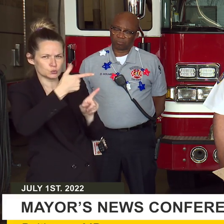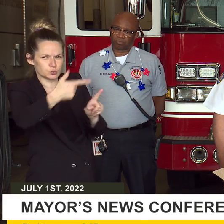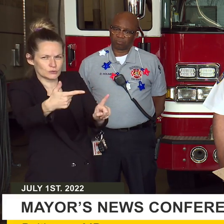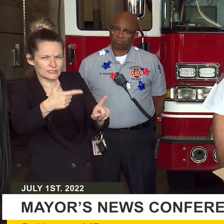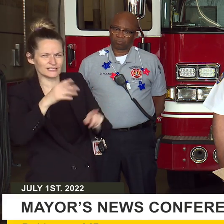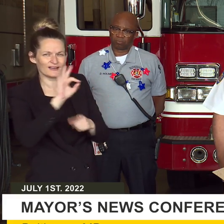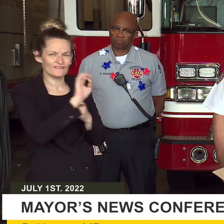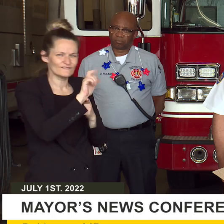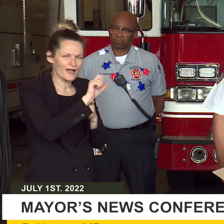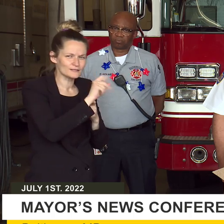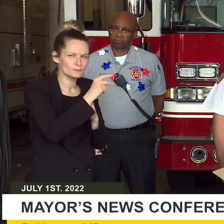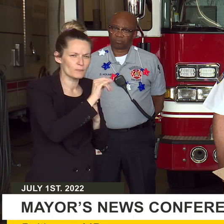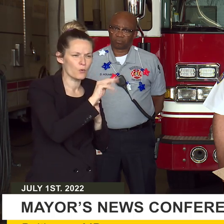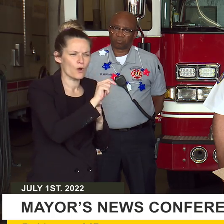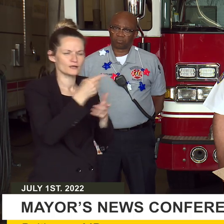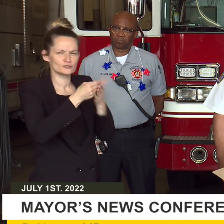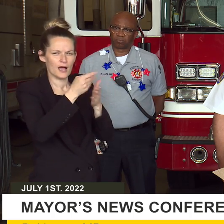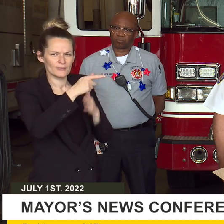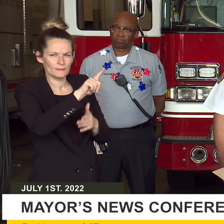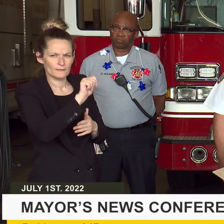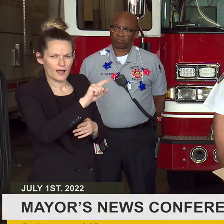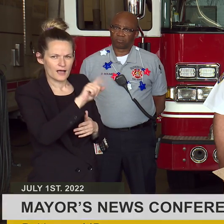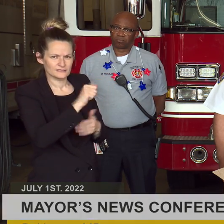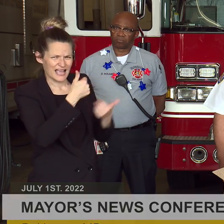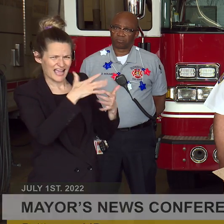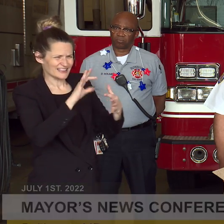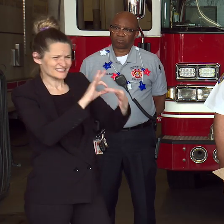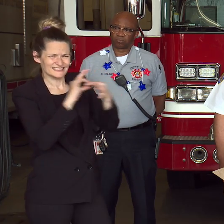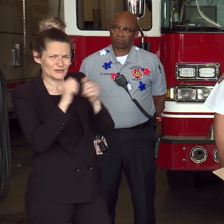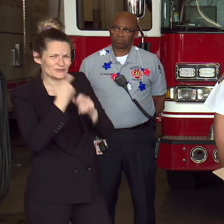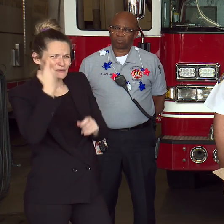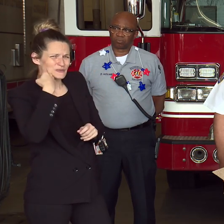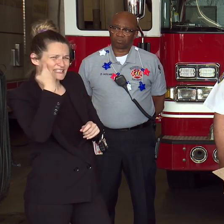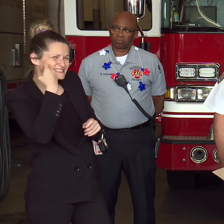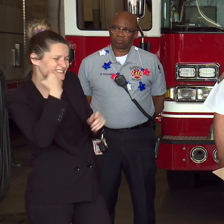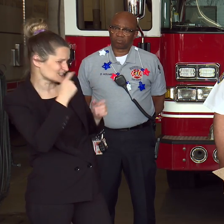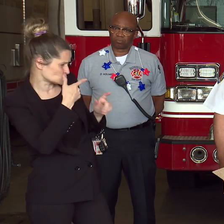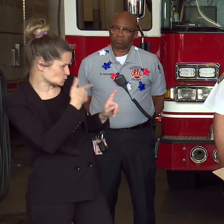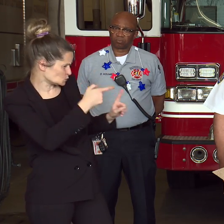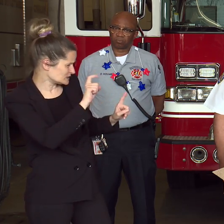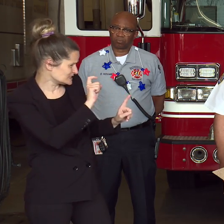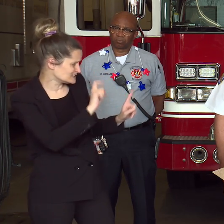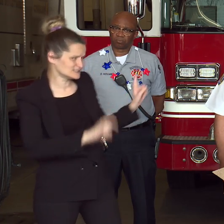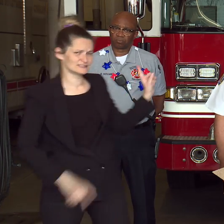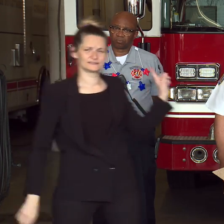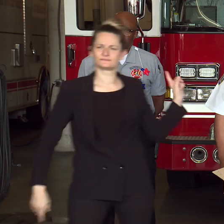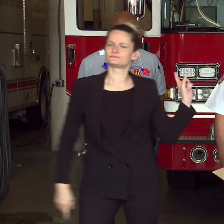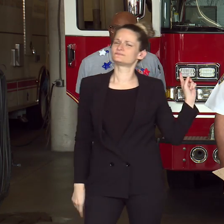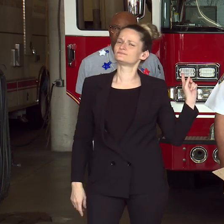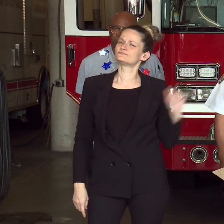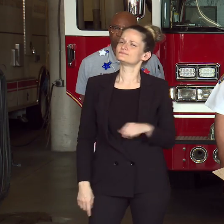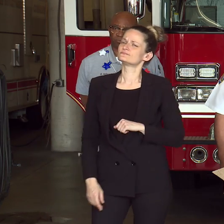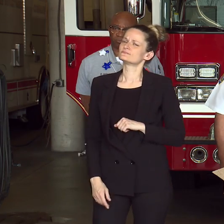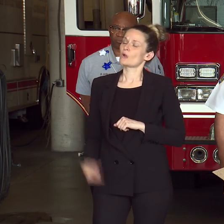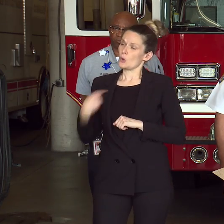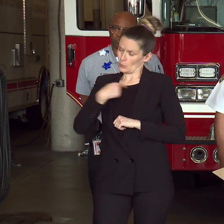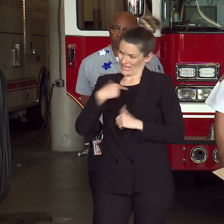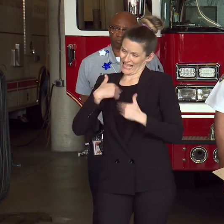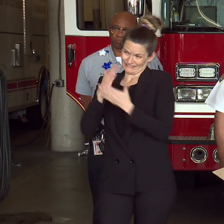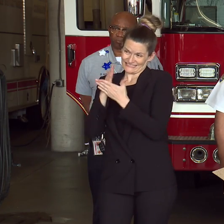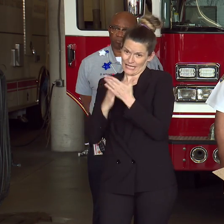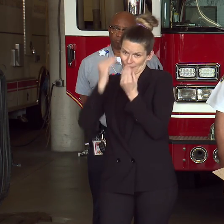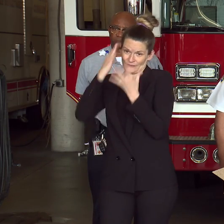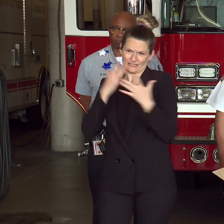Any developments from releasing those pictures in either case? We have some developments. I think you